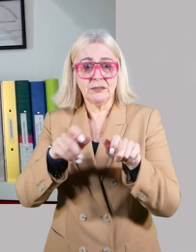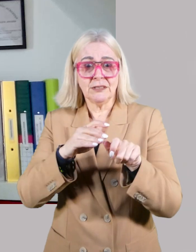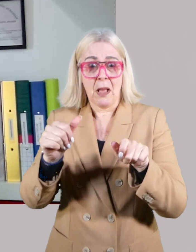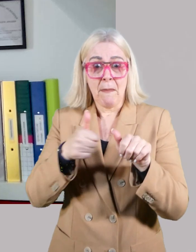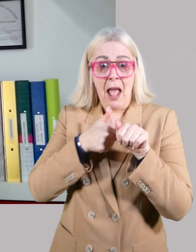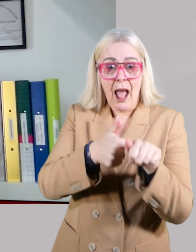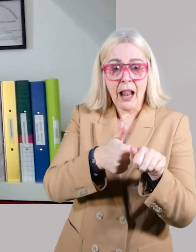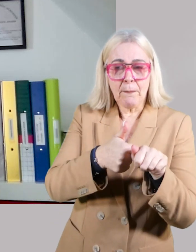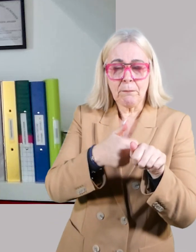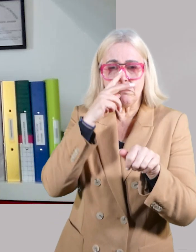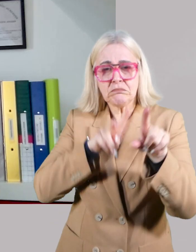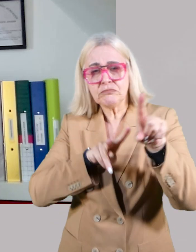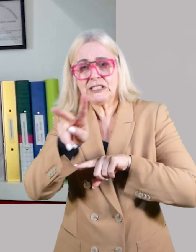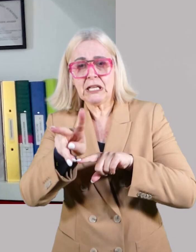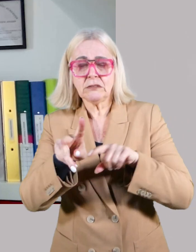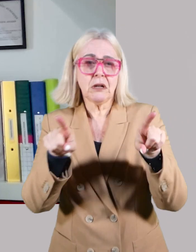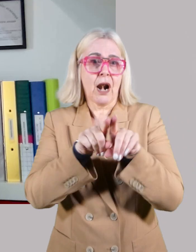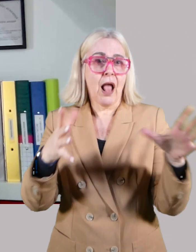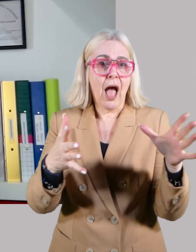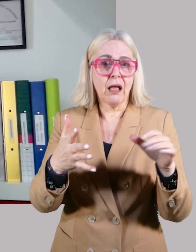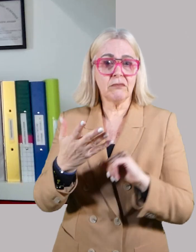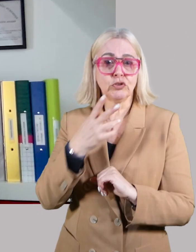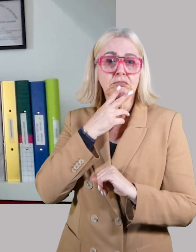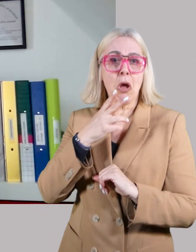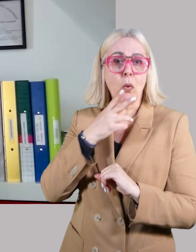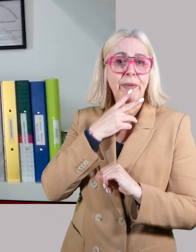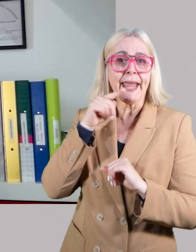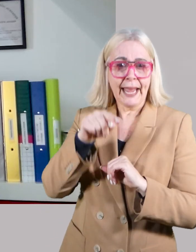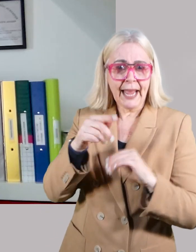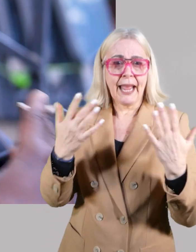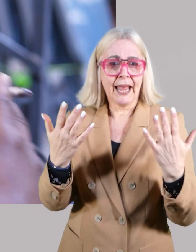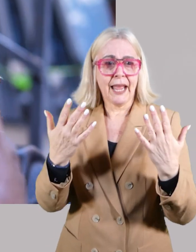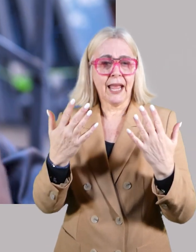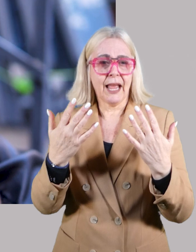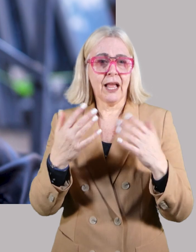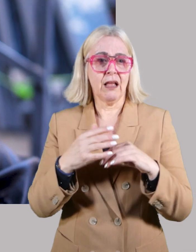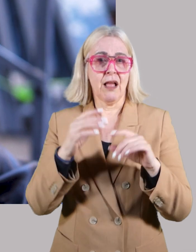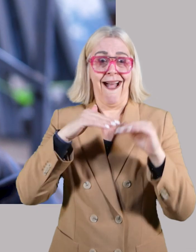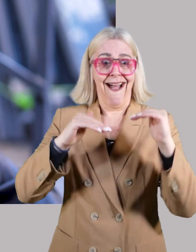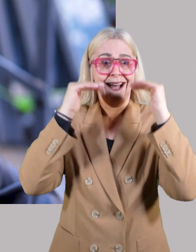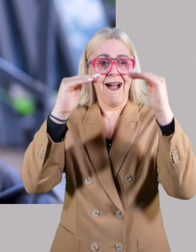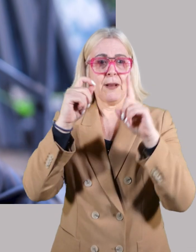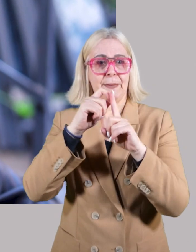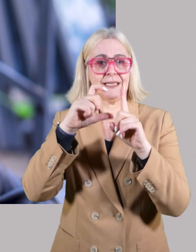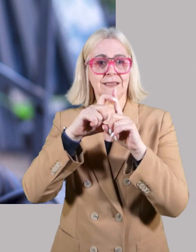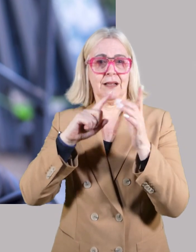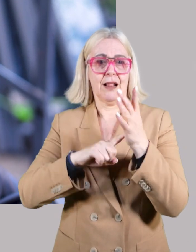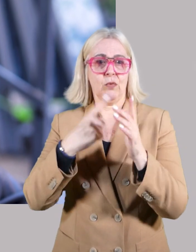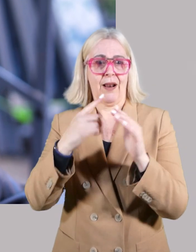among patients. While some predictive markers have smoking or a PD-L1